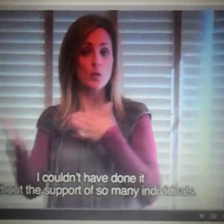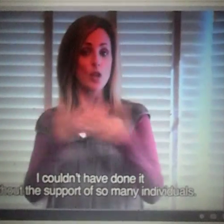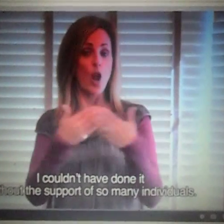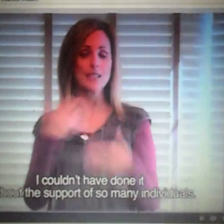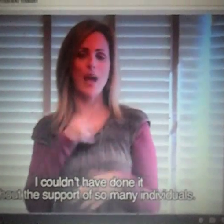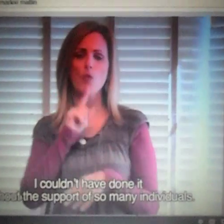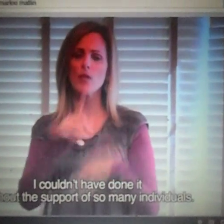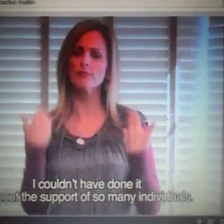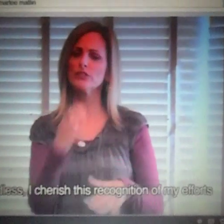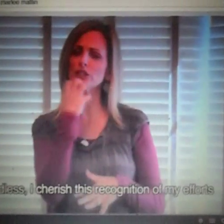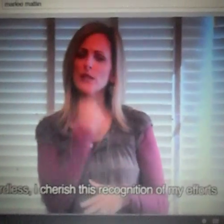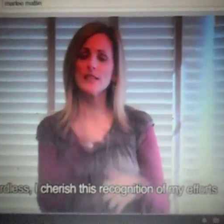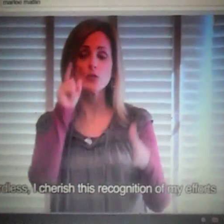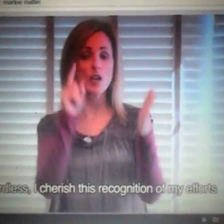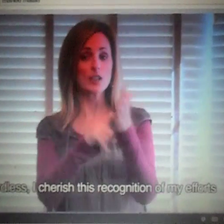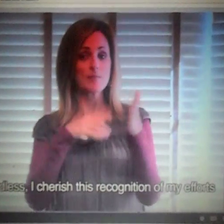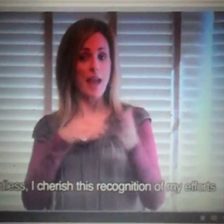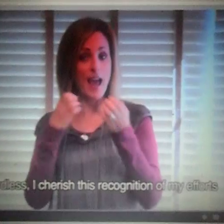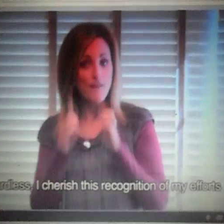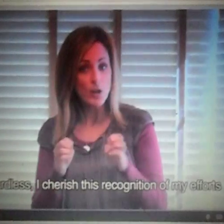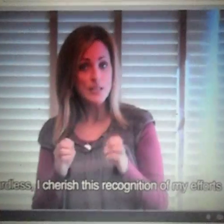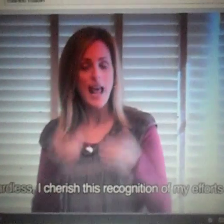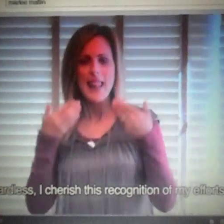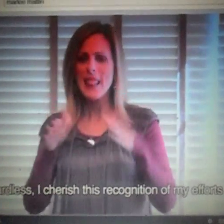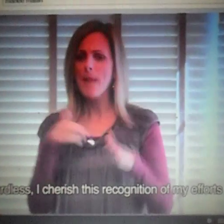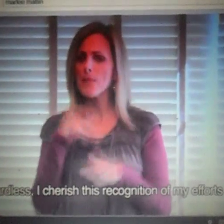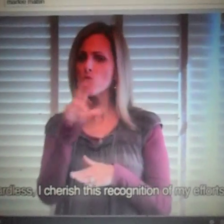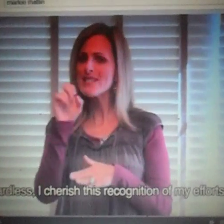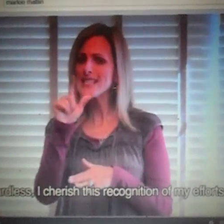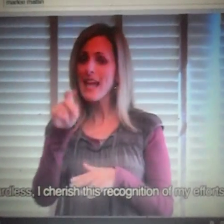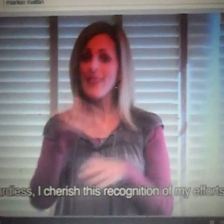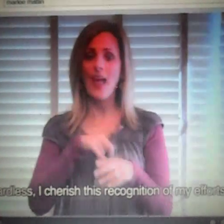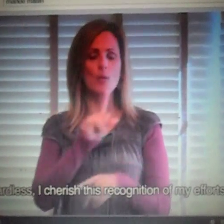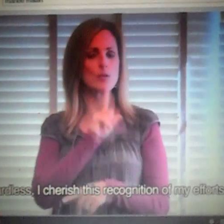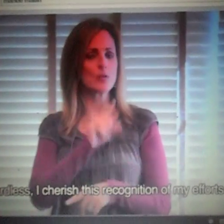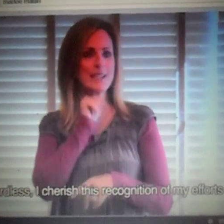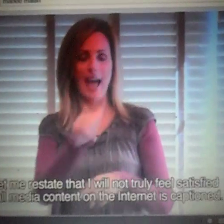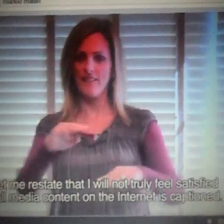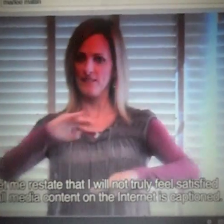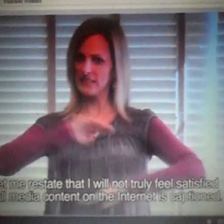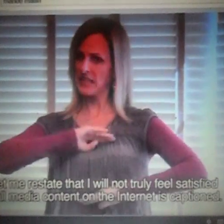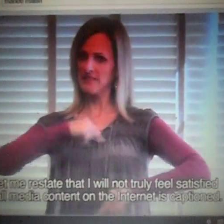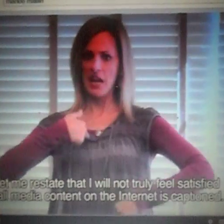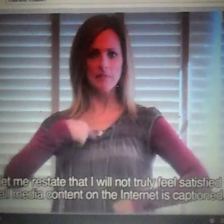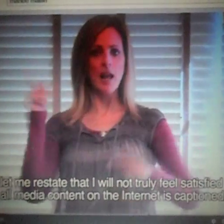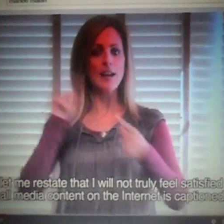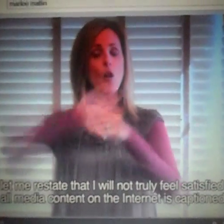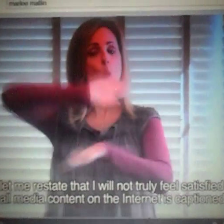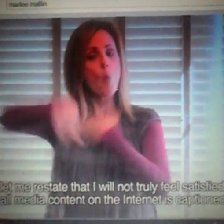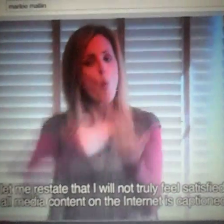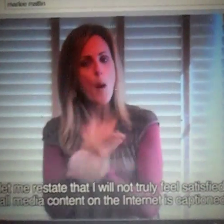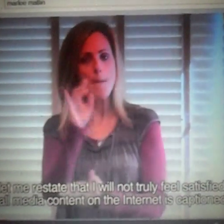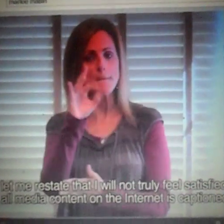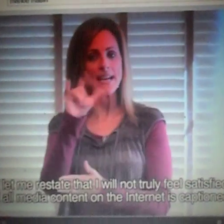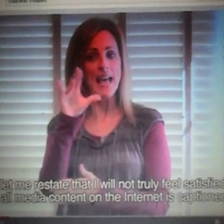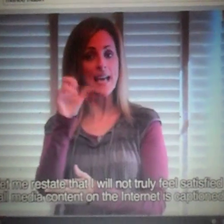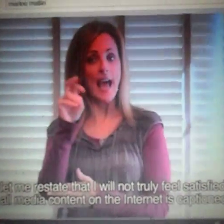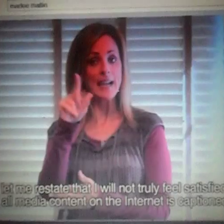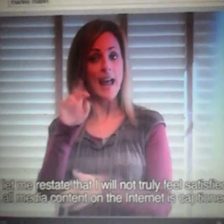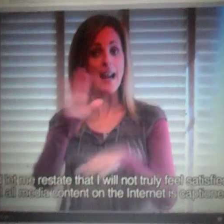many individuals. Regardless, I cherish this recognition of my efforts and let me restate that I will not feel satisfied